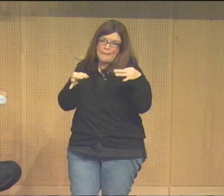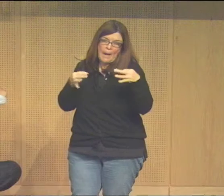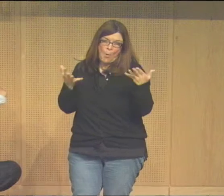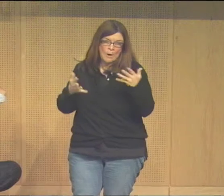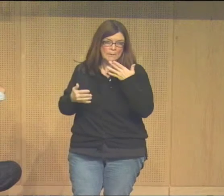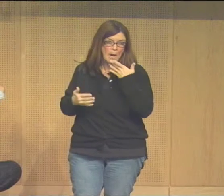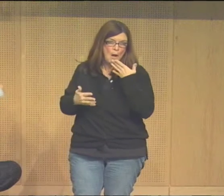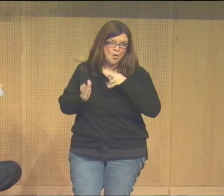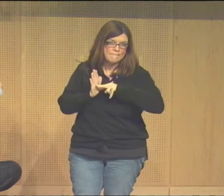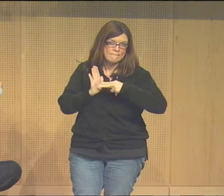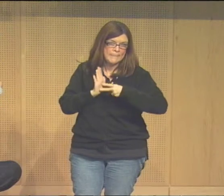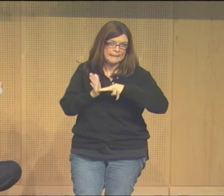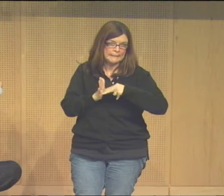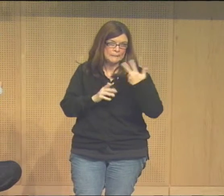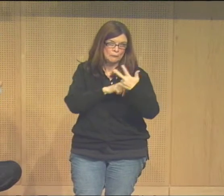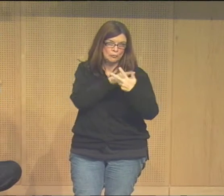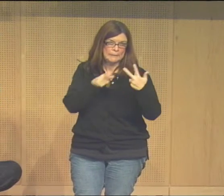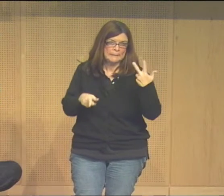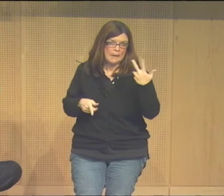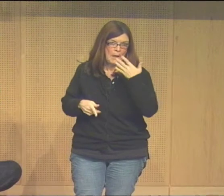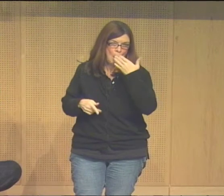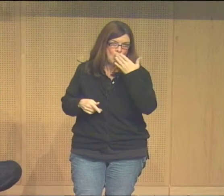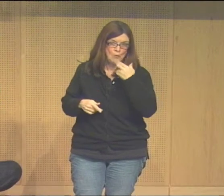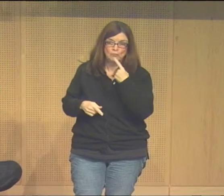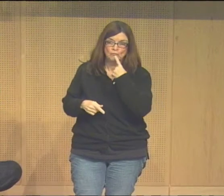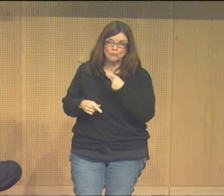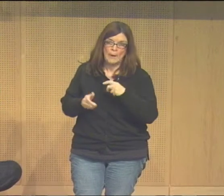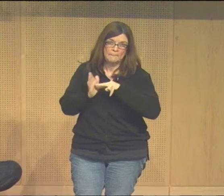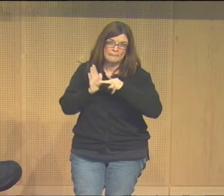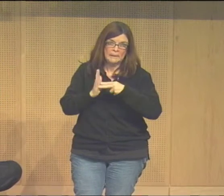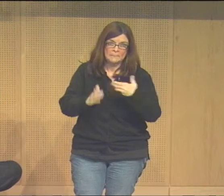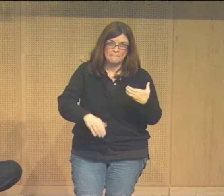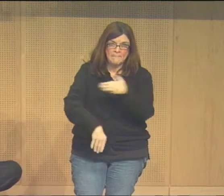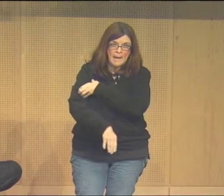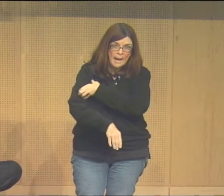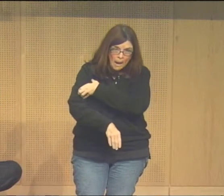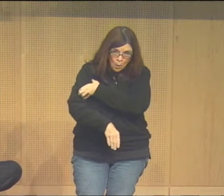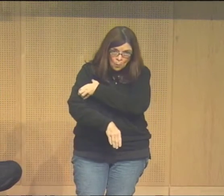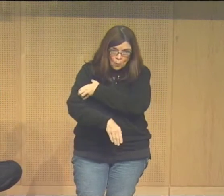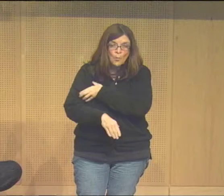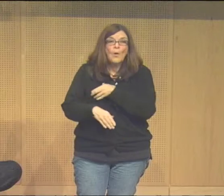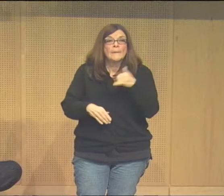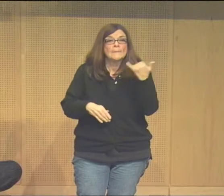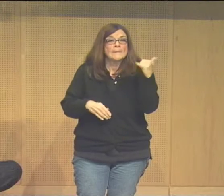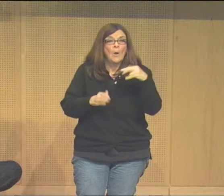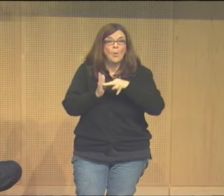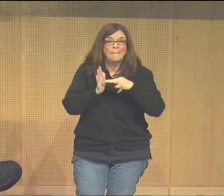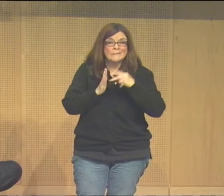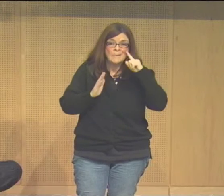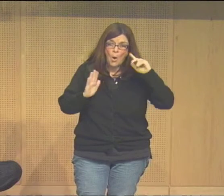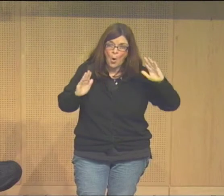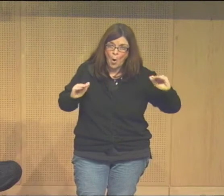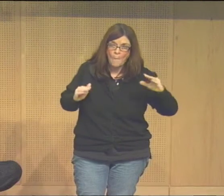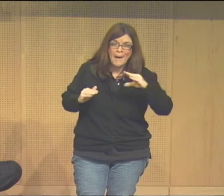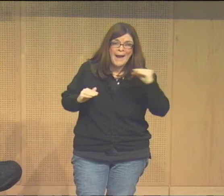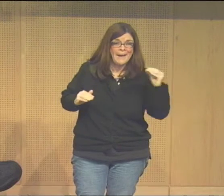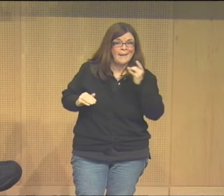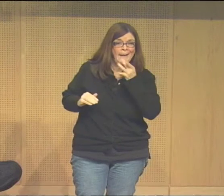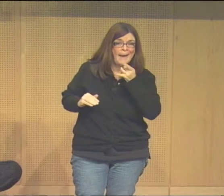I want to talk a little bit about what these colors represent the colors that I tend to use most often red is power and yellow is hope